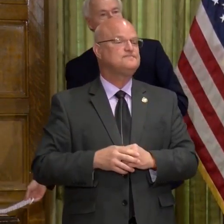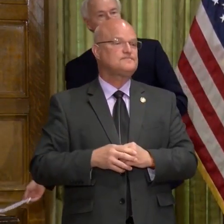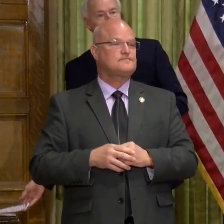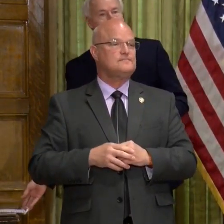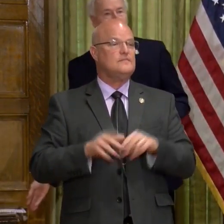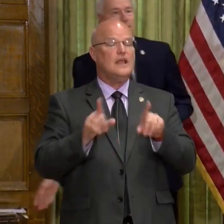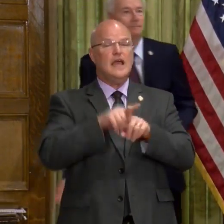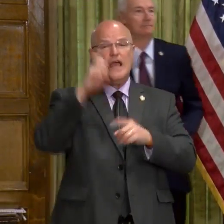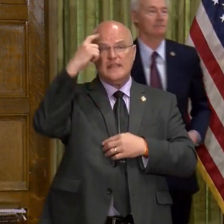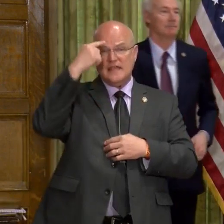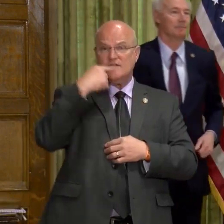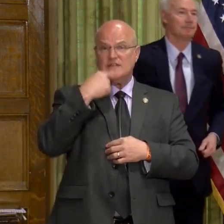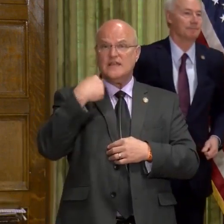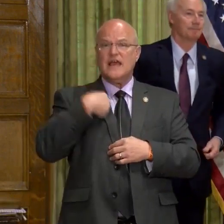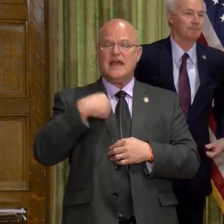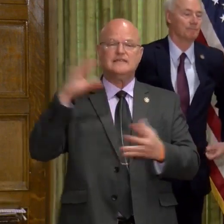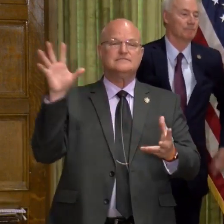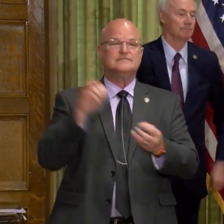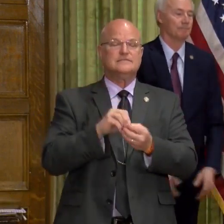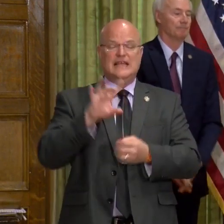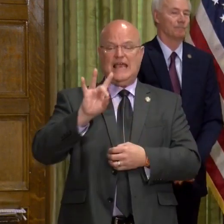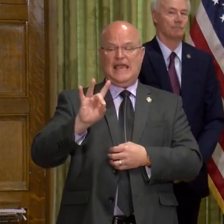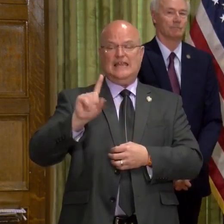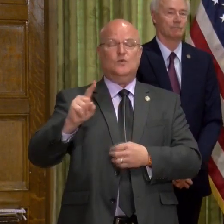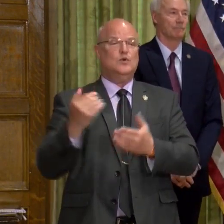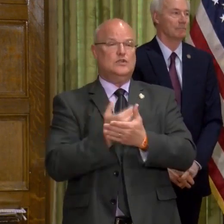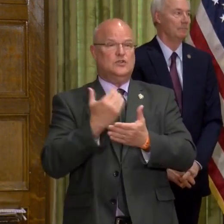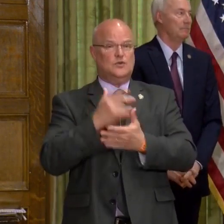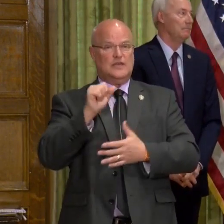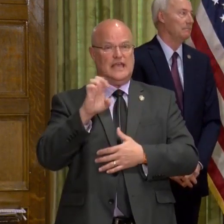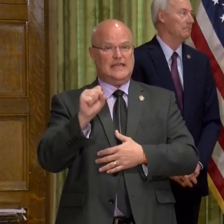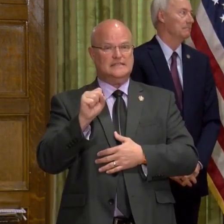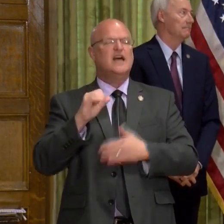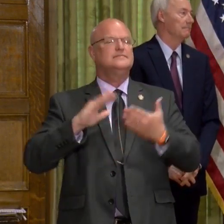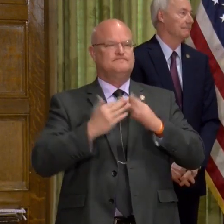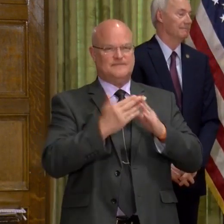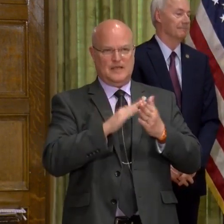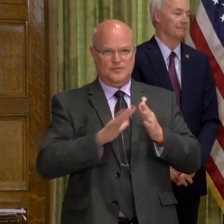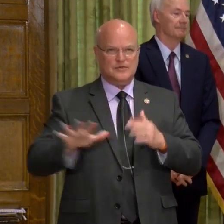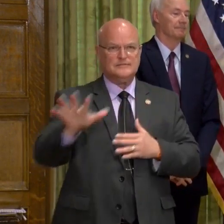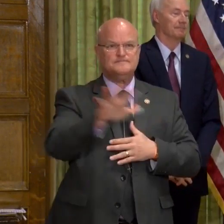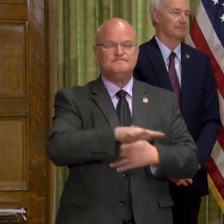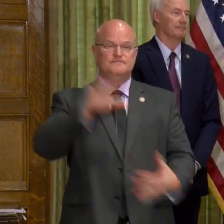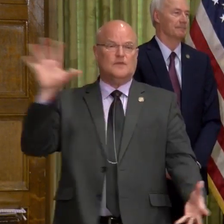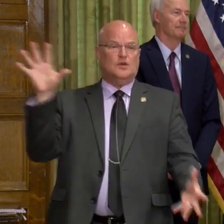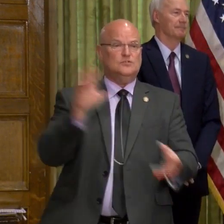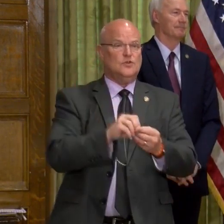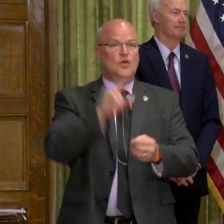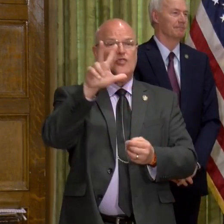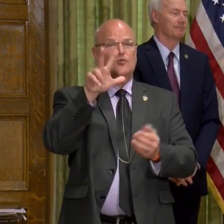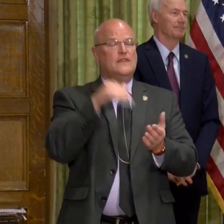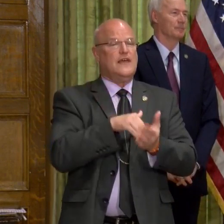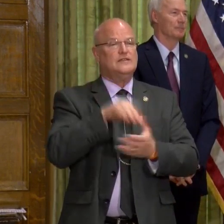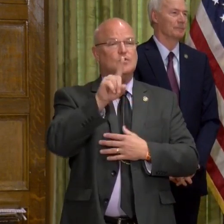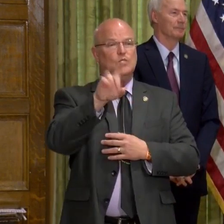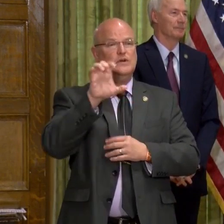As the Governor mentioned, we've had 81 new cases. All these we consider to be community. That brings our total to 3